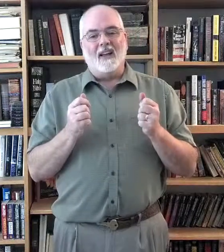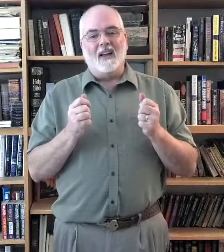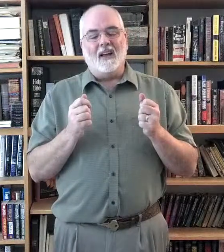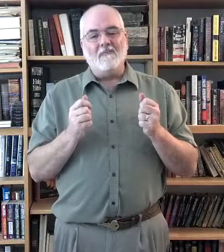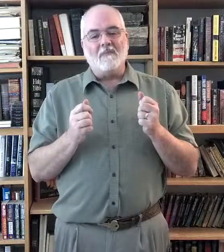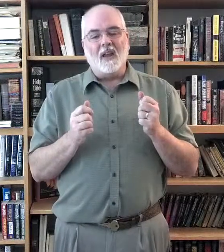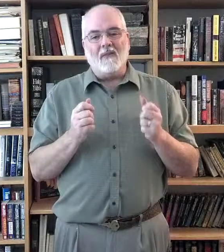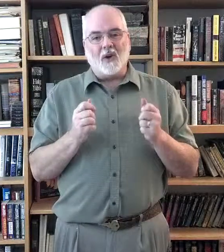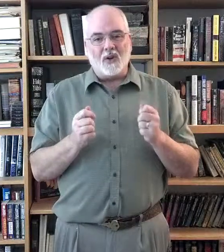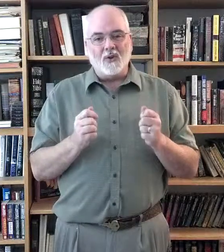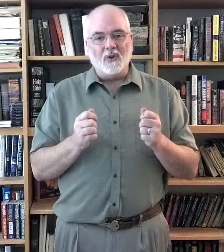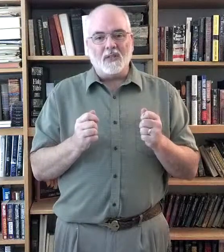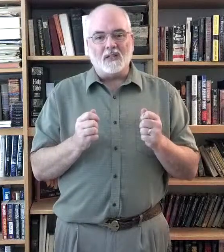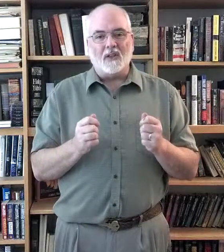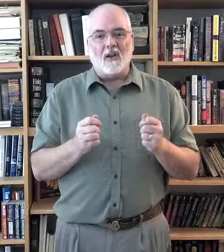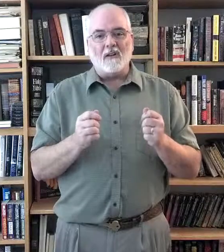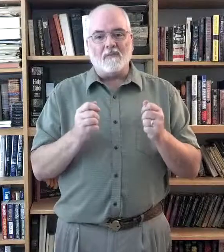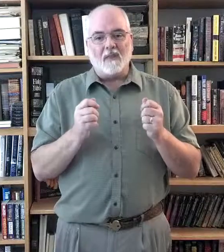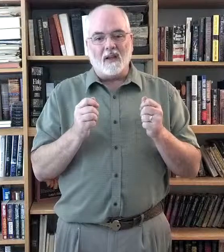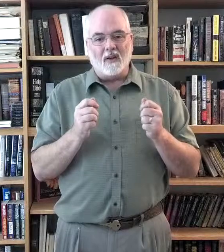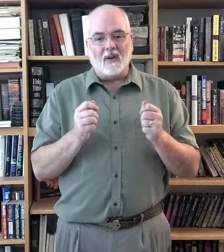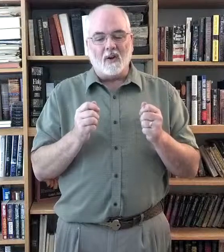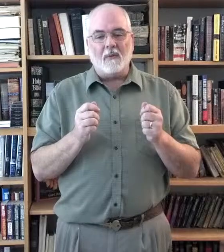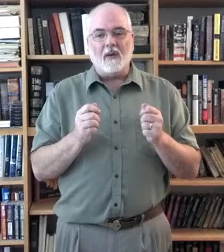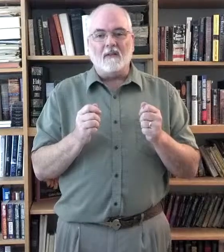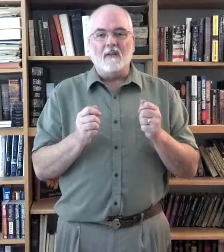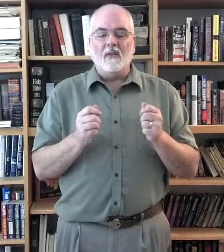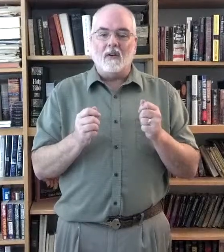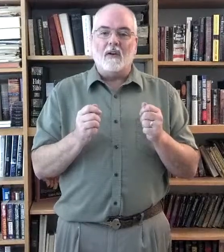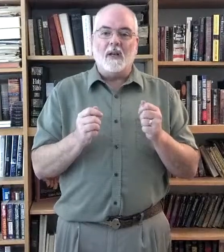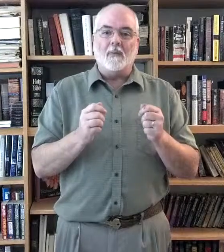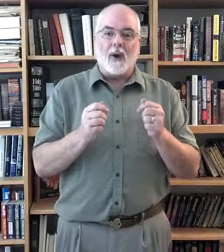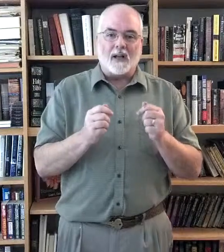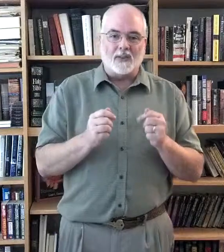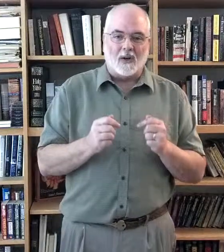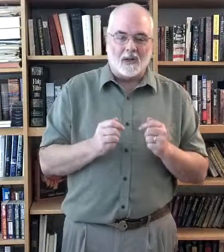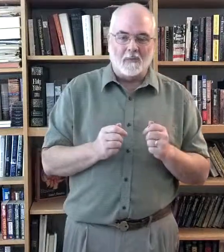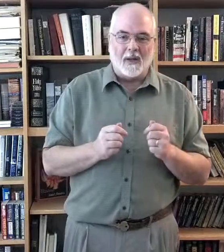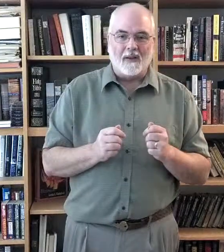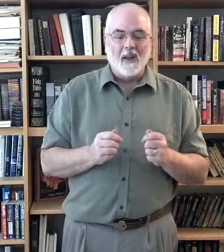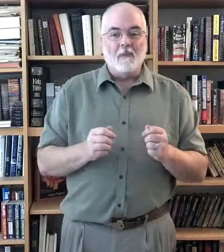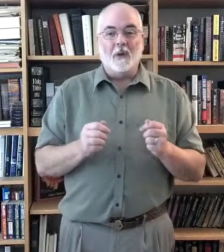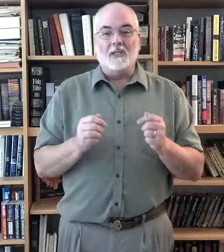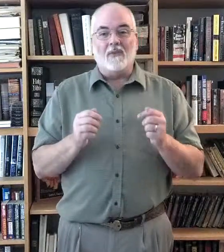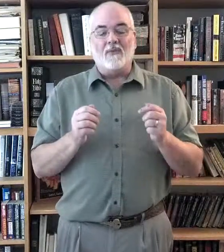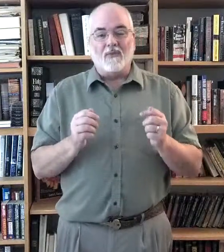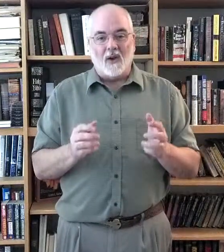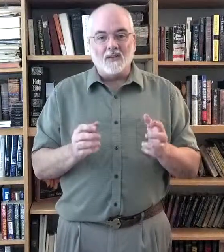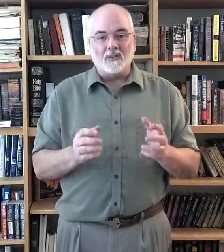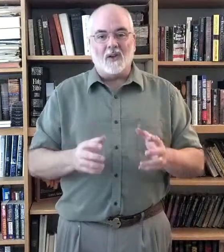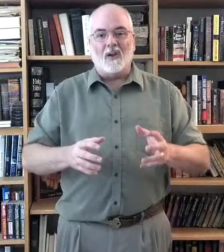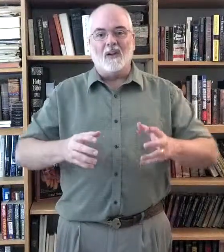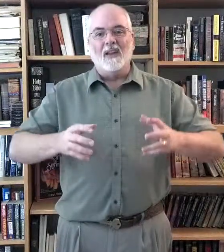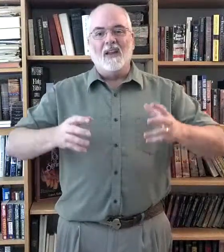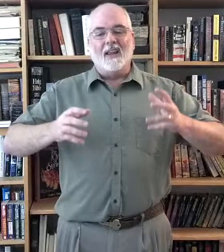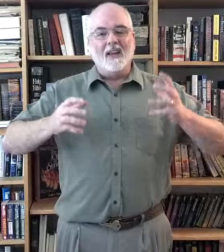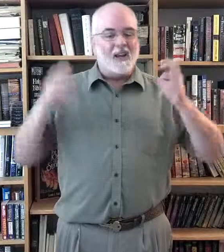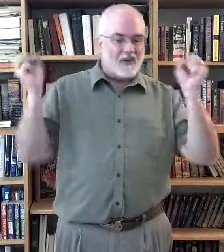And, if you're going to choose this song, you're going to need to practice on it a little bit. But, it's a fun song. You get your